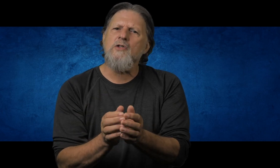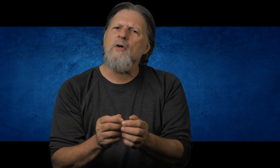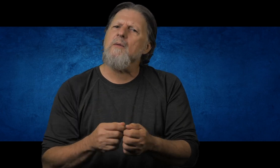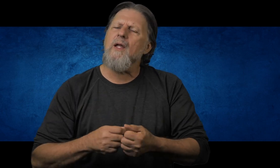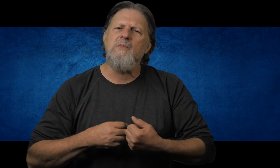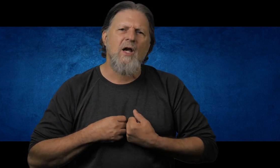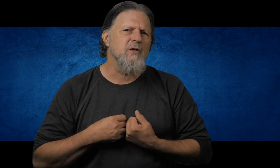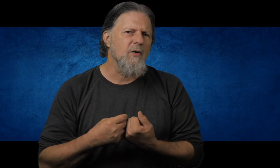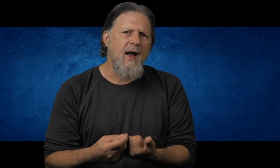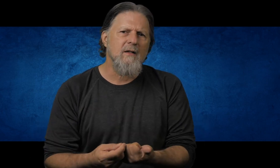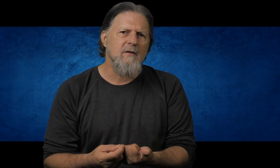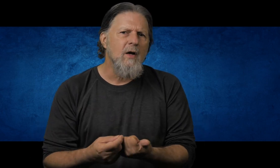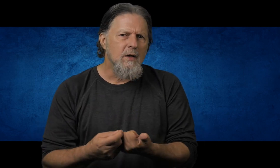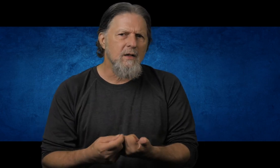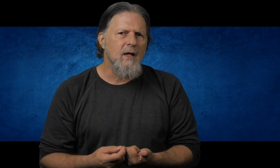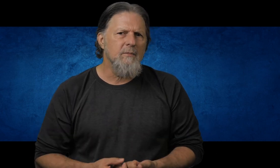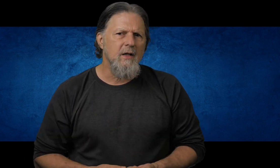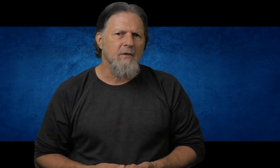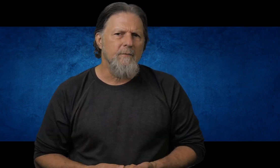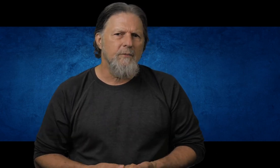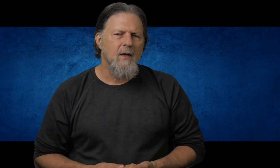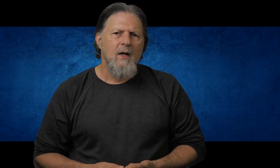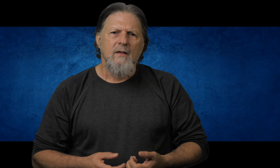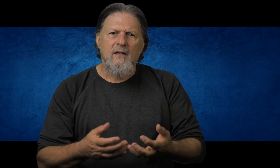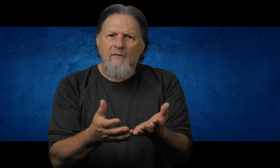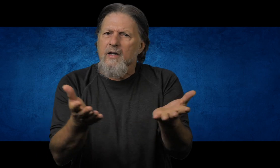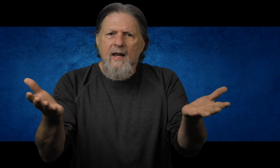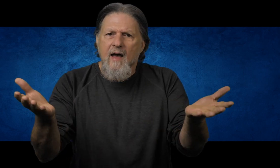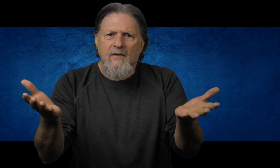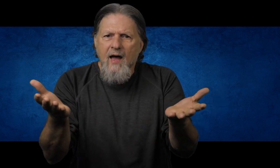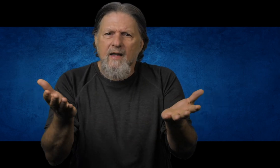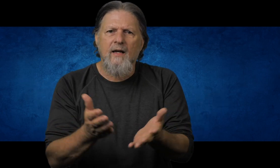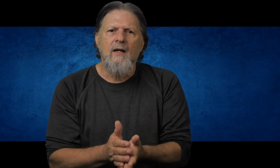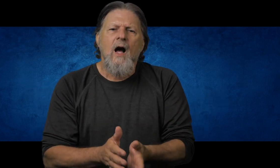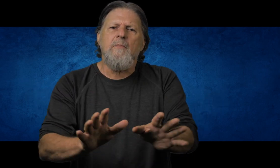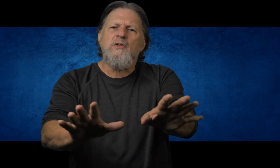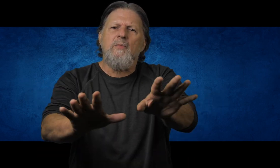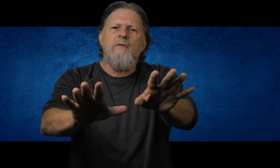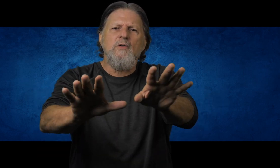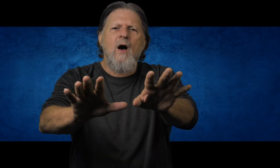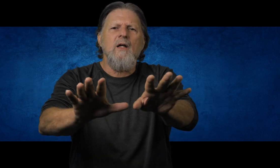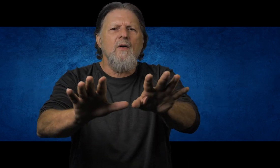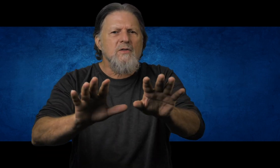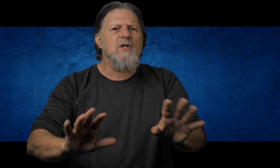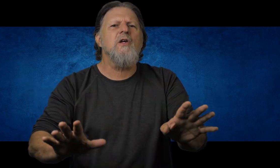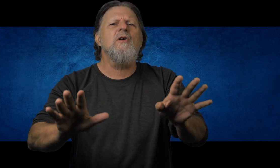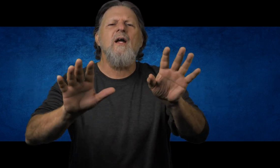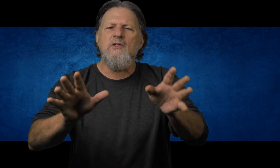a joy that becomes attractive to the unbeliever. The devil can't have that, can he? A bunch of believers walking around secure and